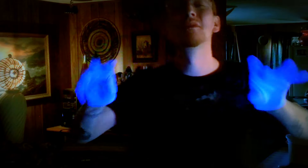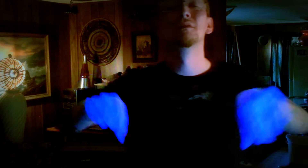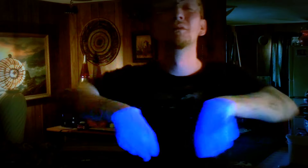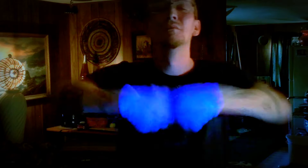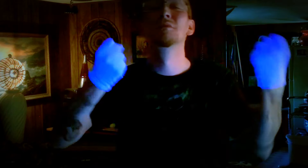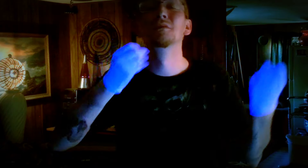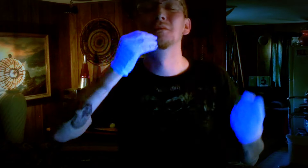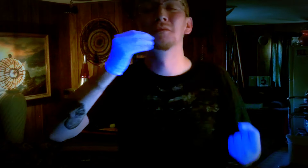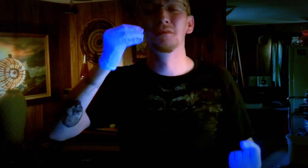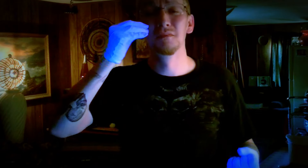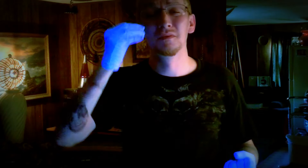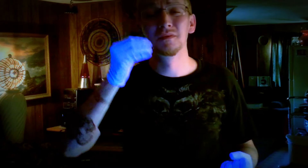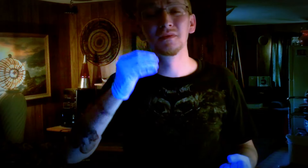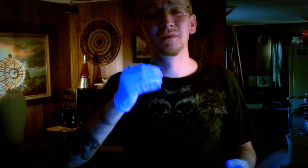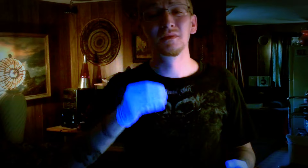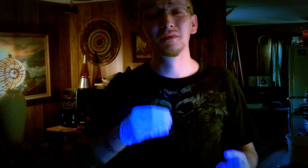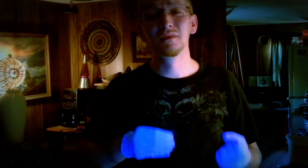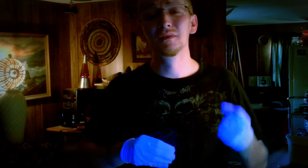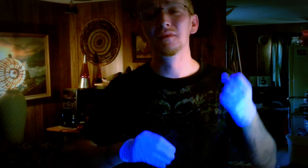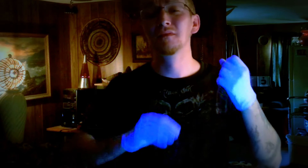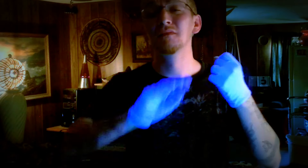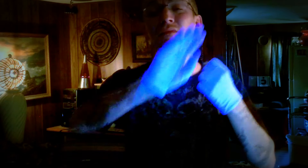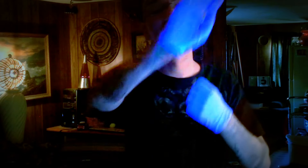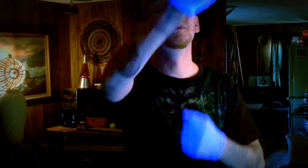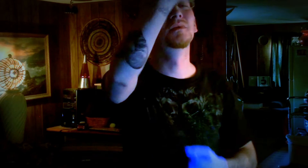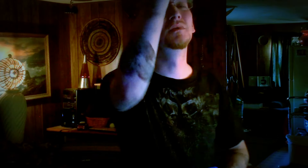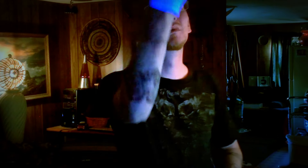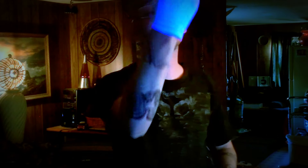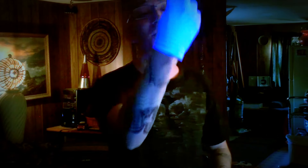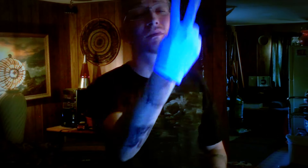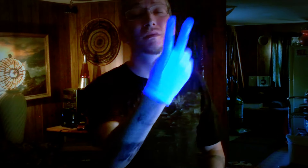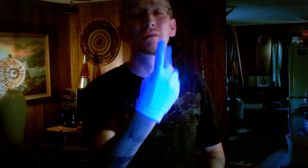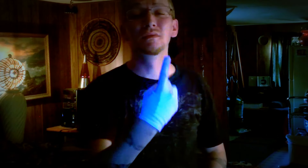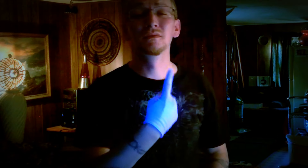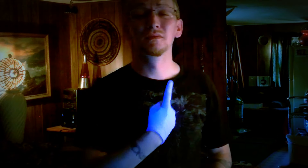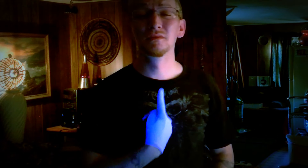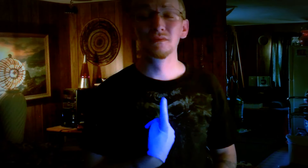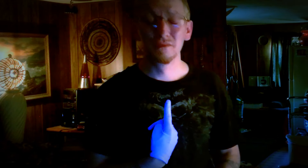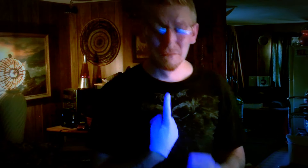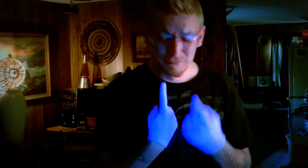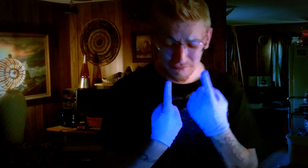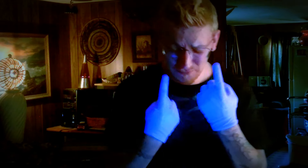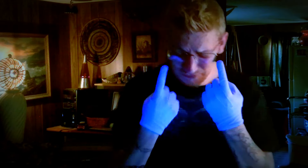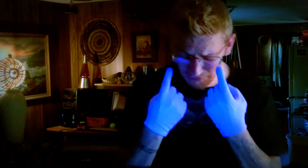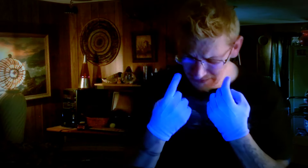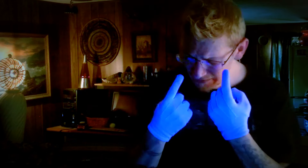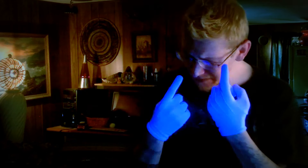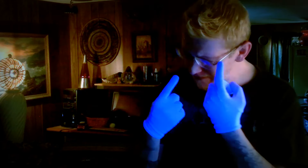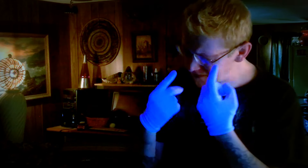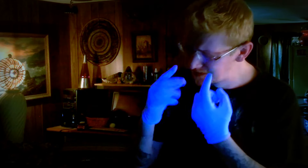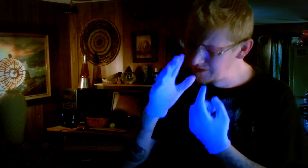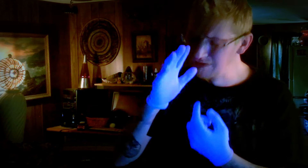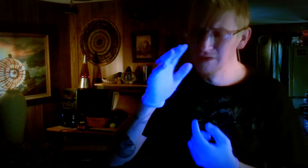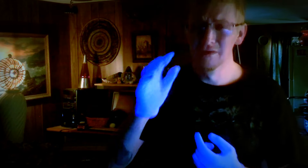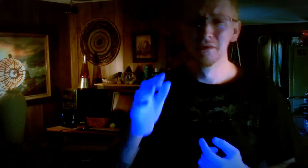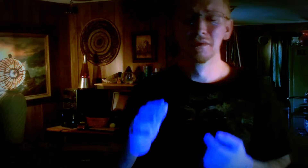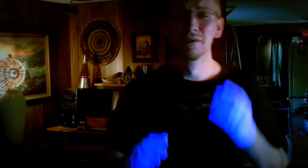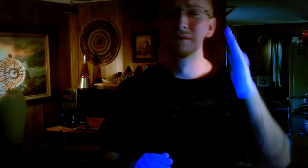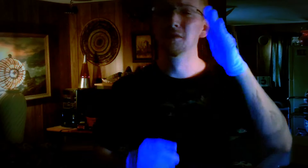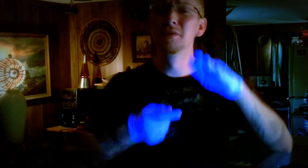home You were fallen and lonely, crying out Will you fix me up, will